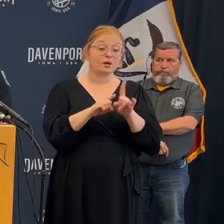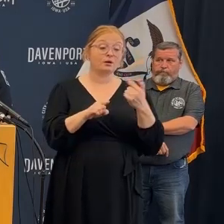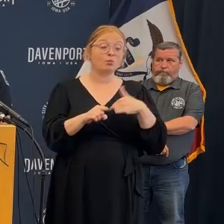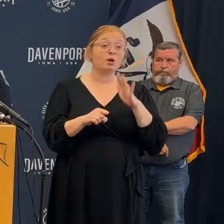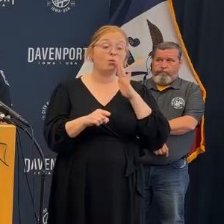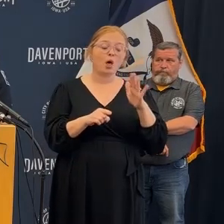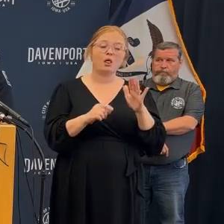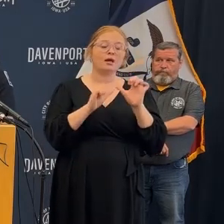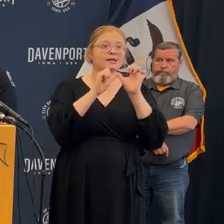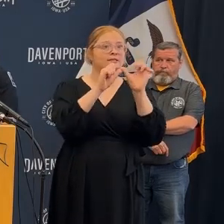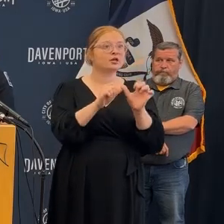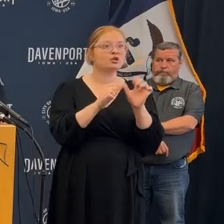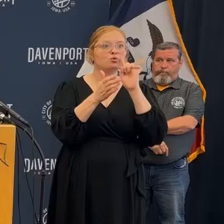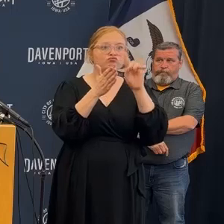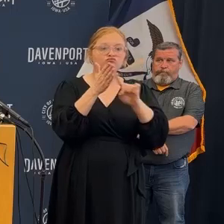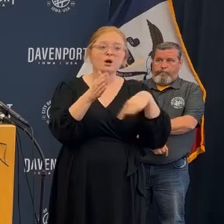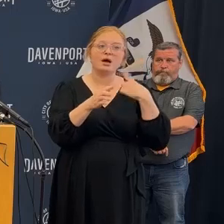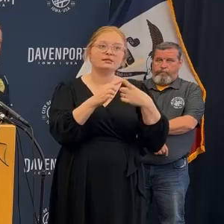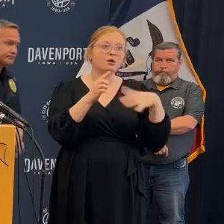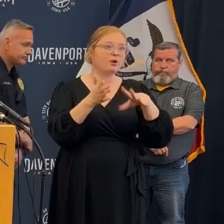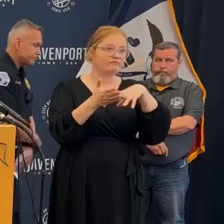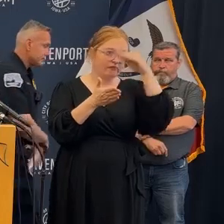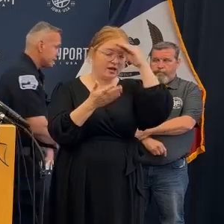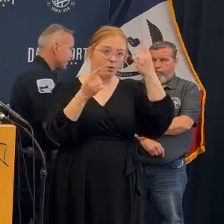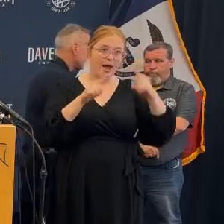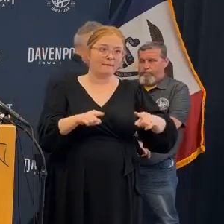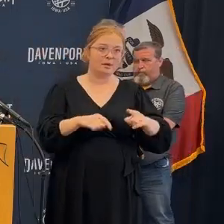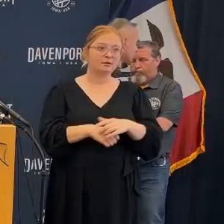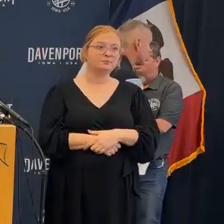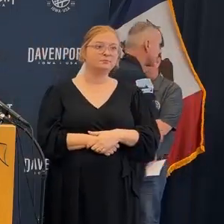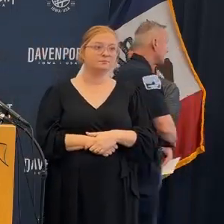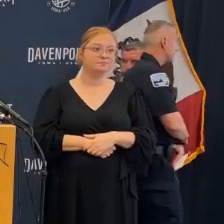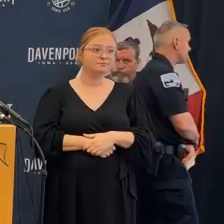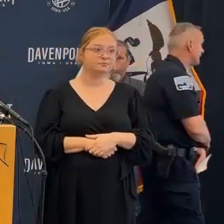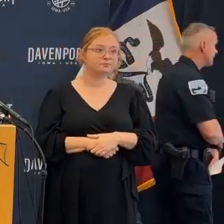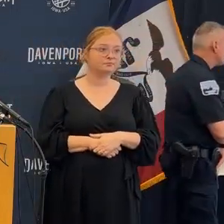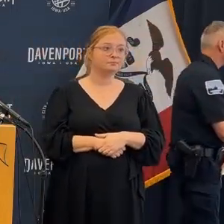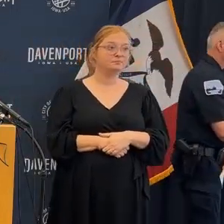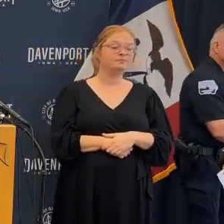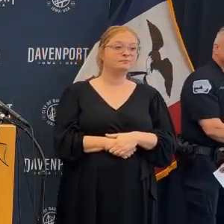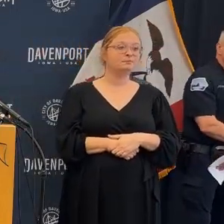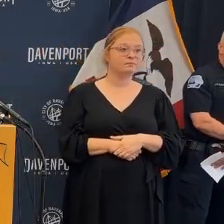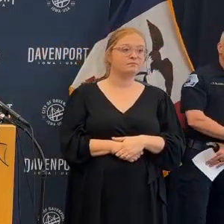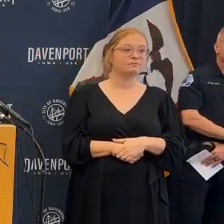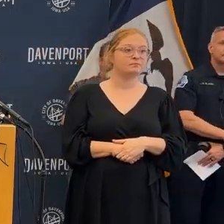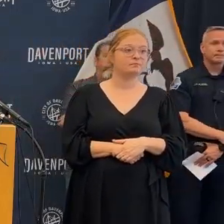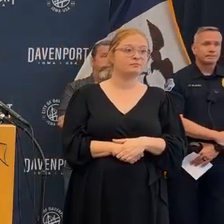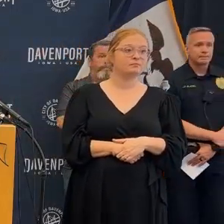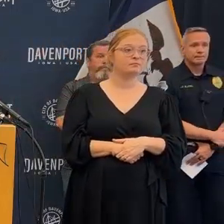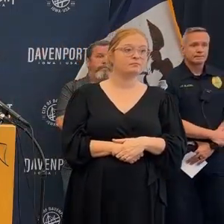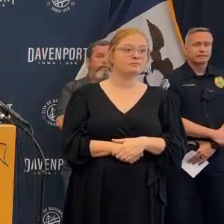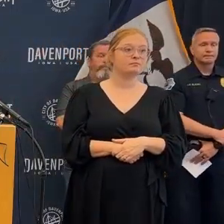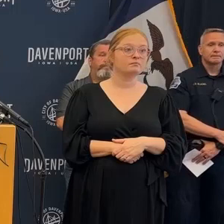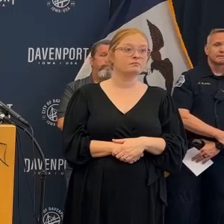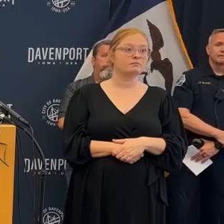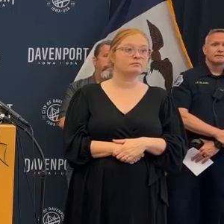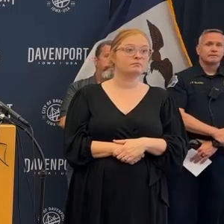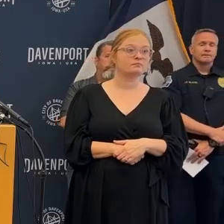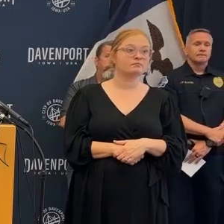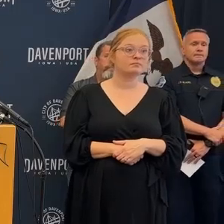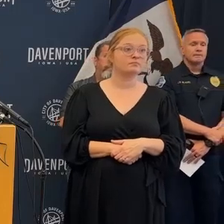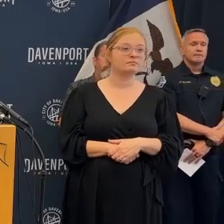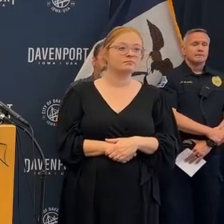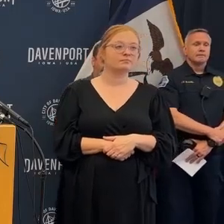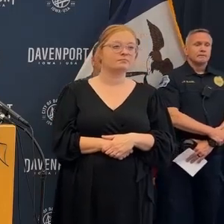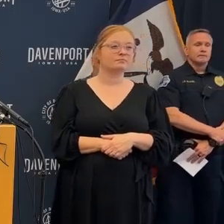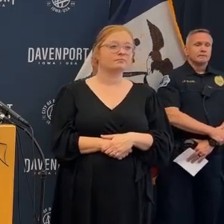that investigation piece so the list that we had some may have been an old tenant list so we're checking to make sure that they're actually in that building we have reason